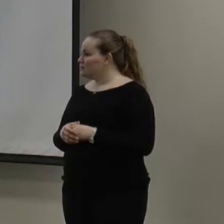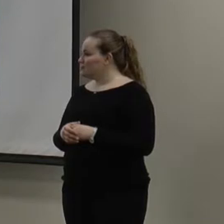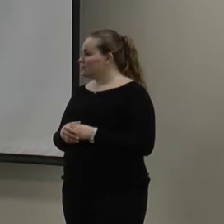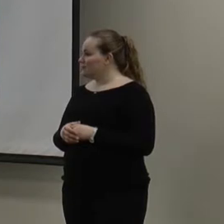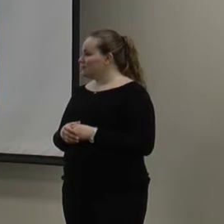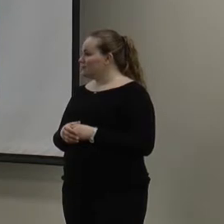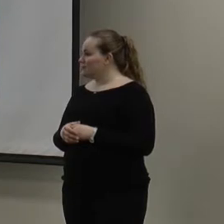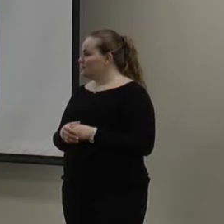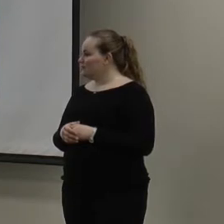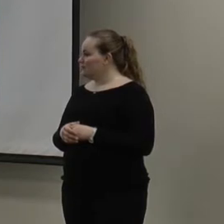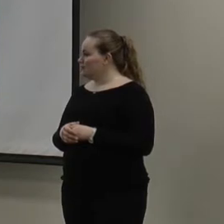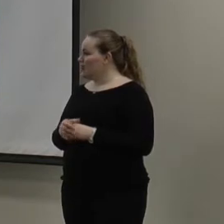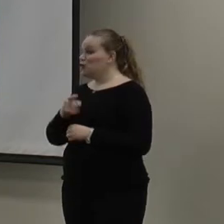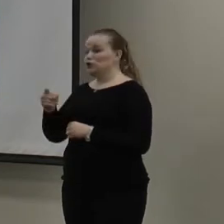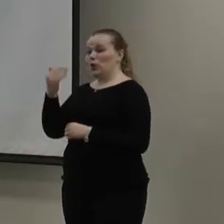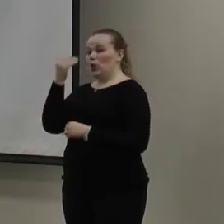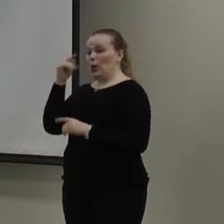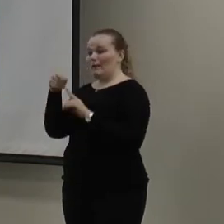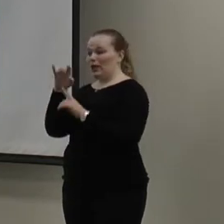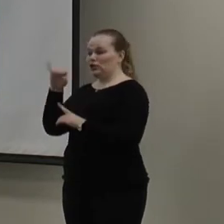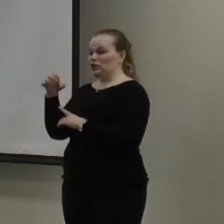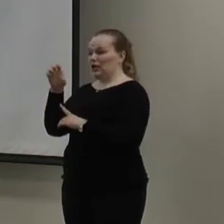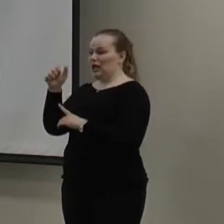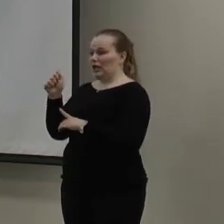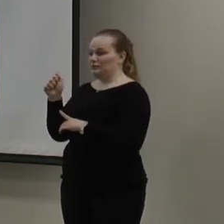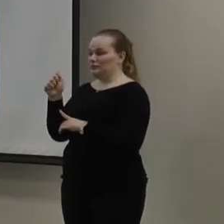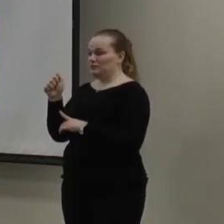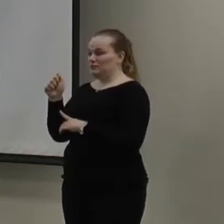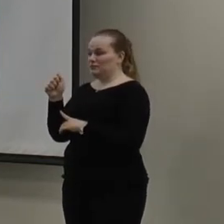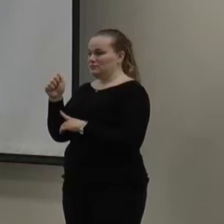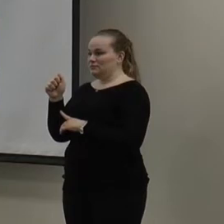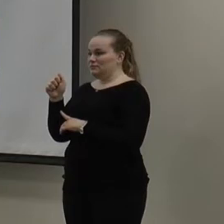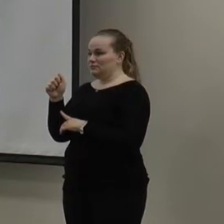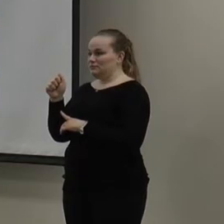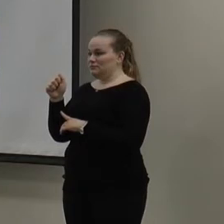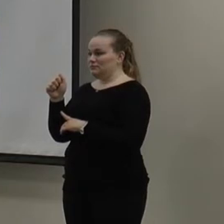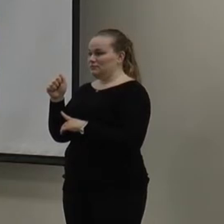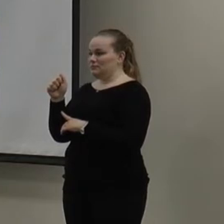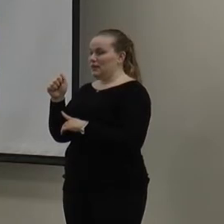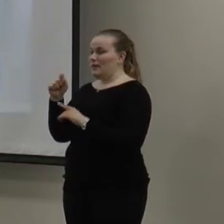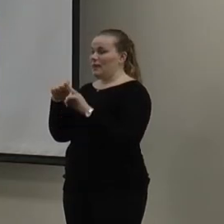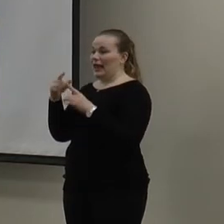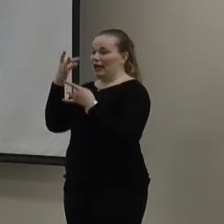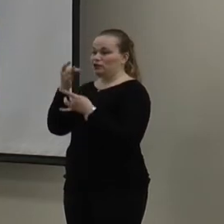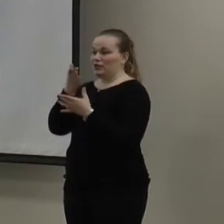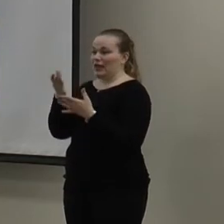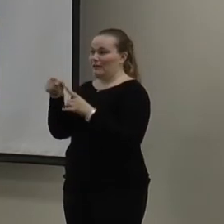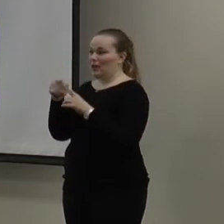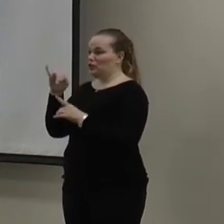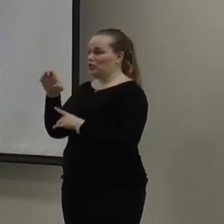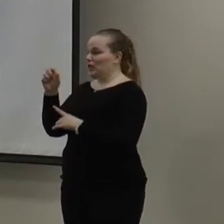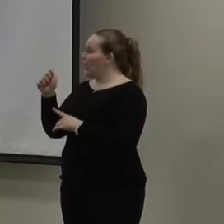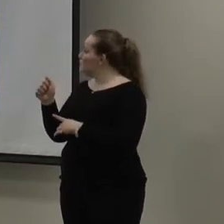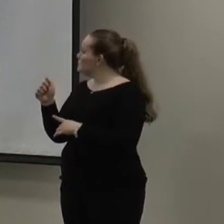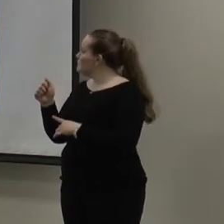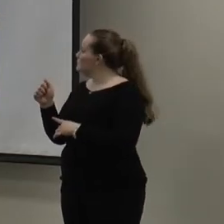So, you guys are fully well aware of JEA and know well about them. But an interesting fact about JEA,